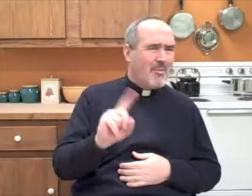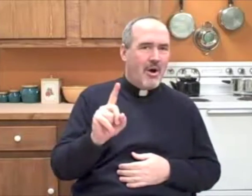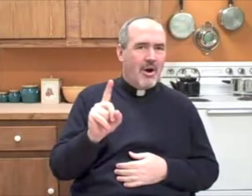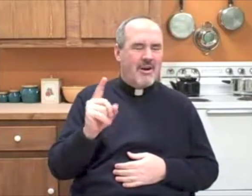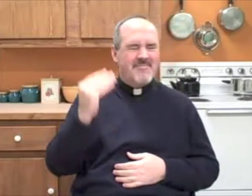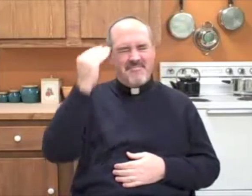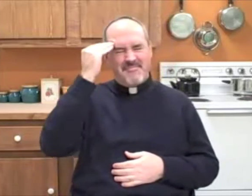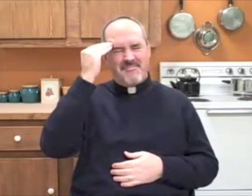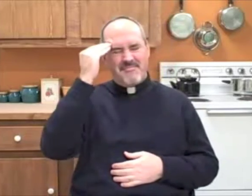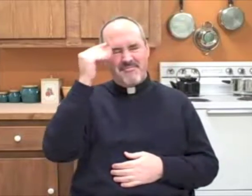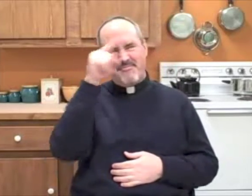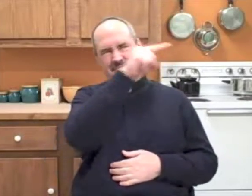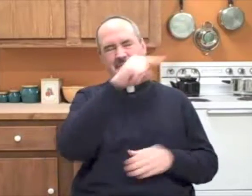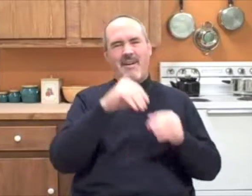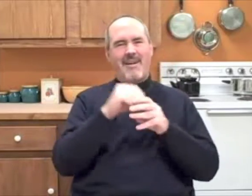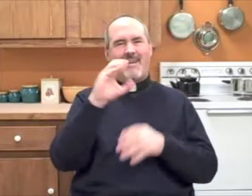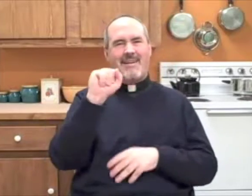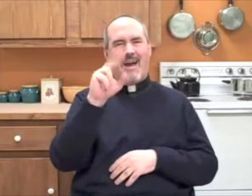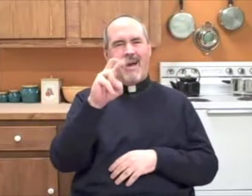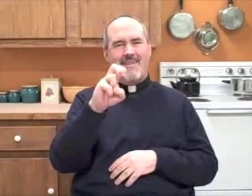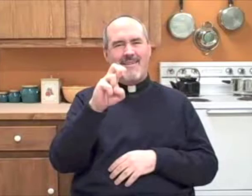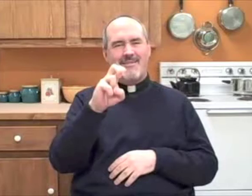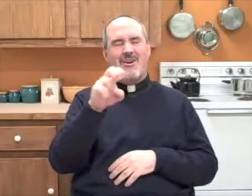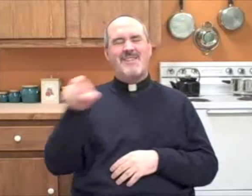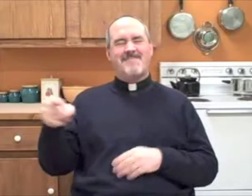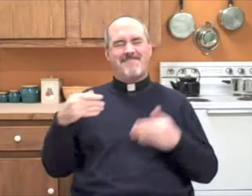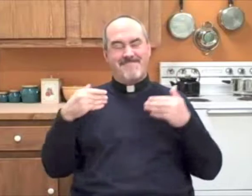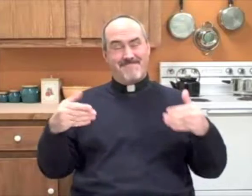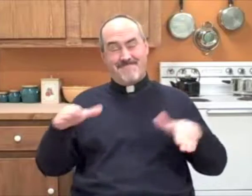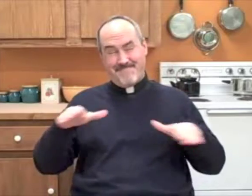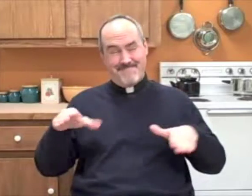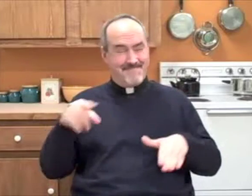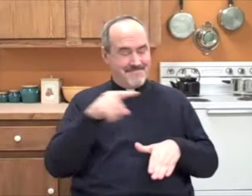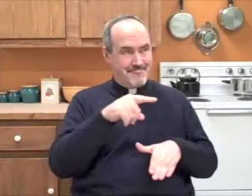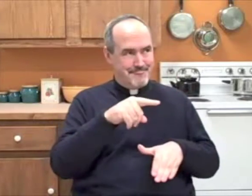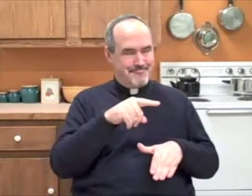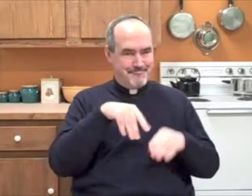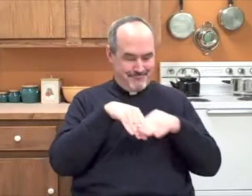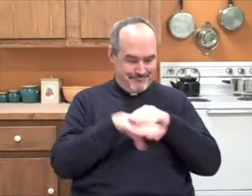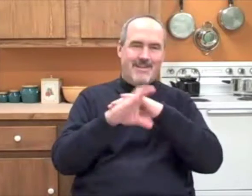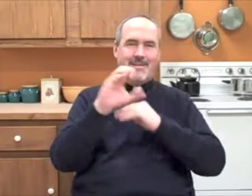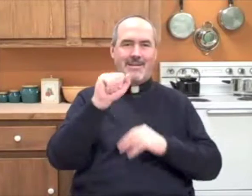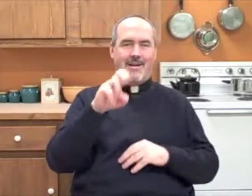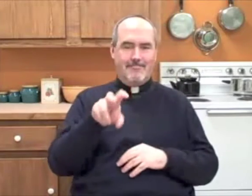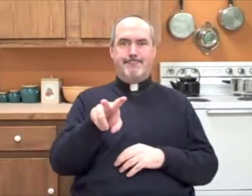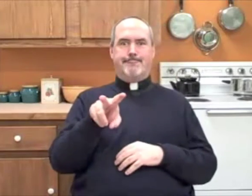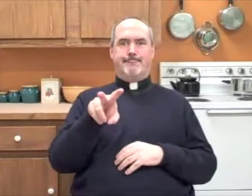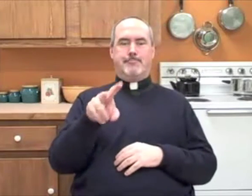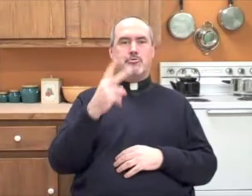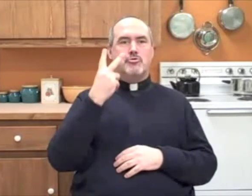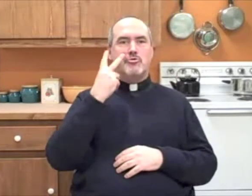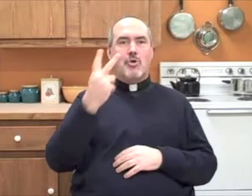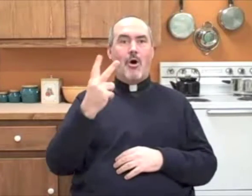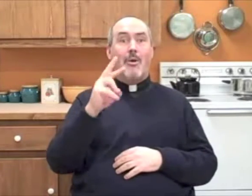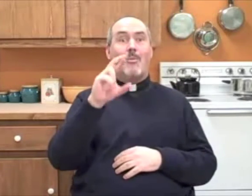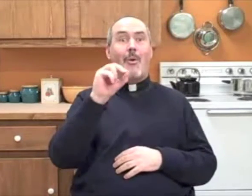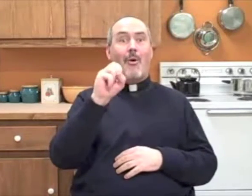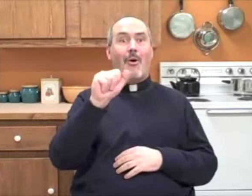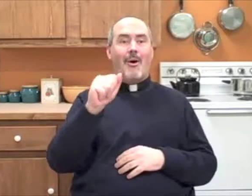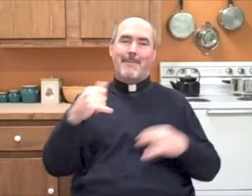and Maria realized that she must have been up playing in the caves so Maria went up to the cave and spotted